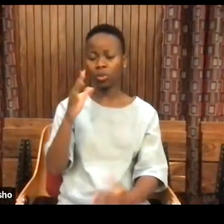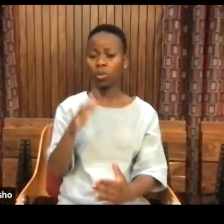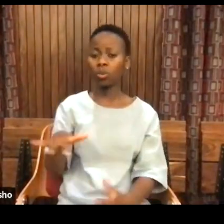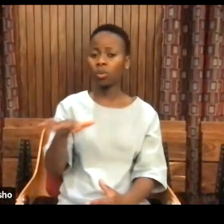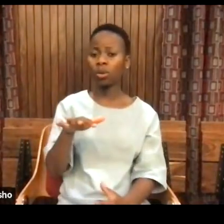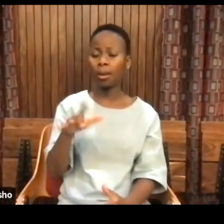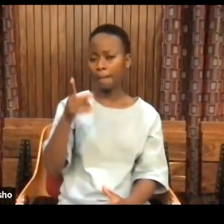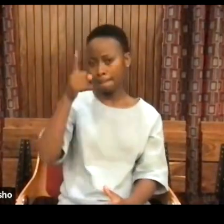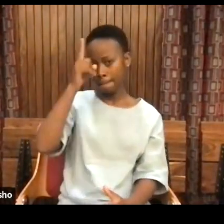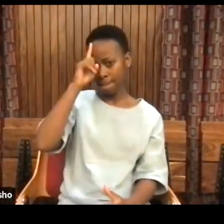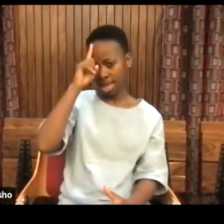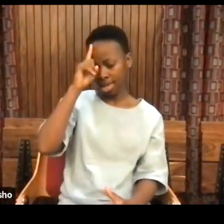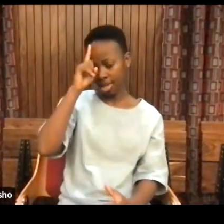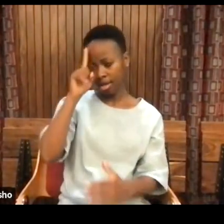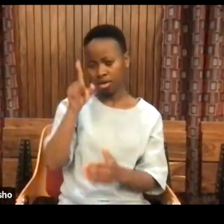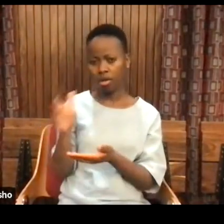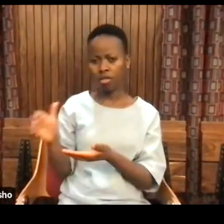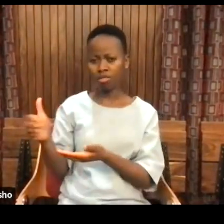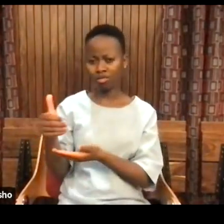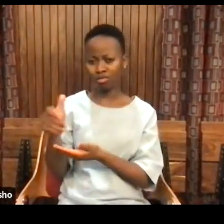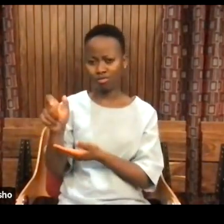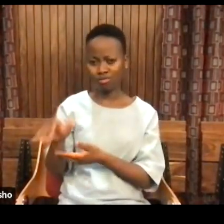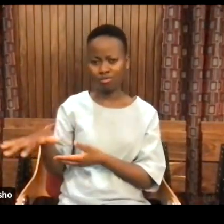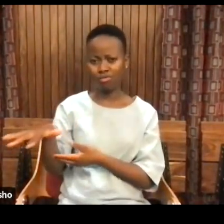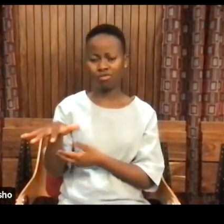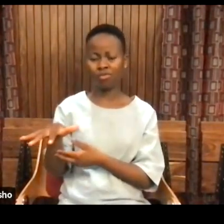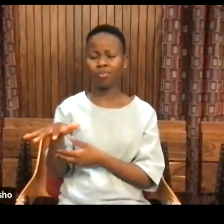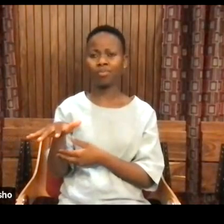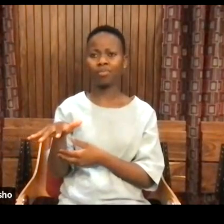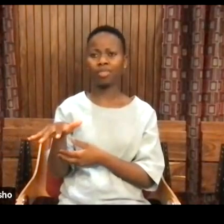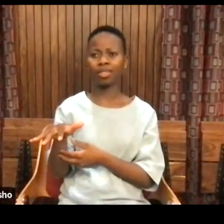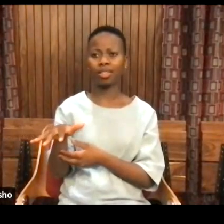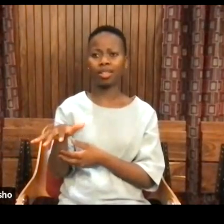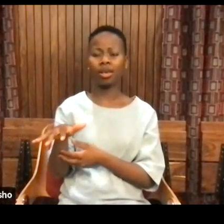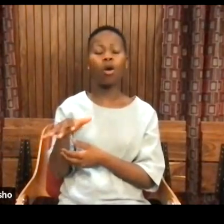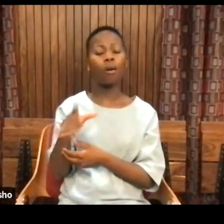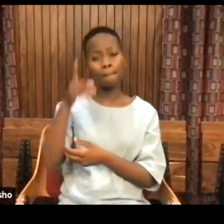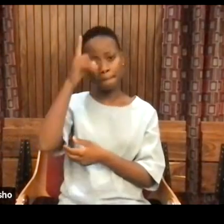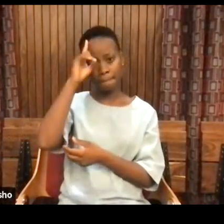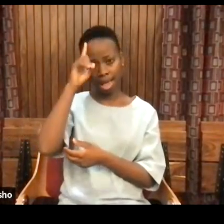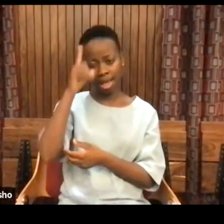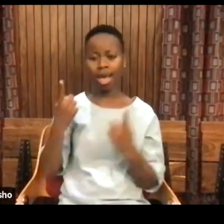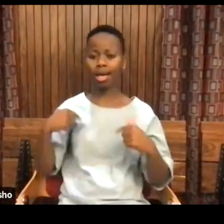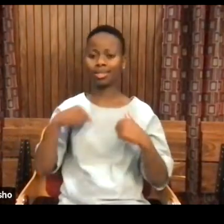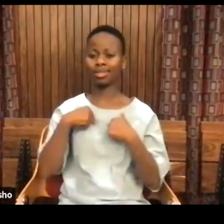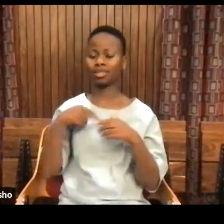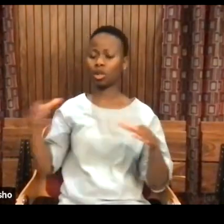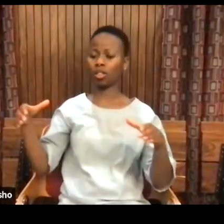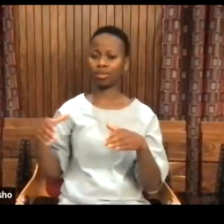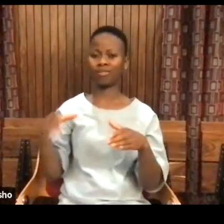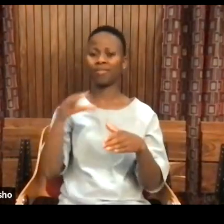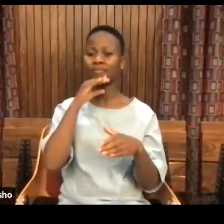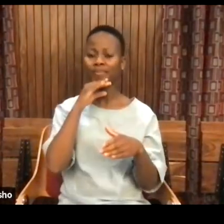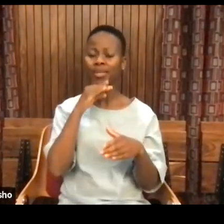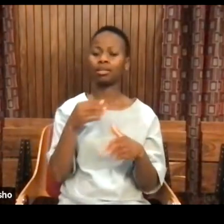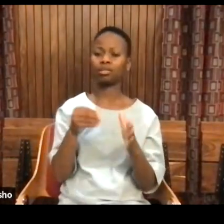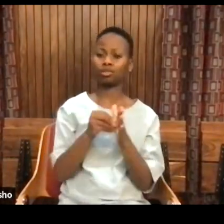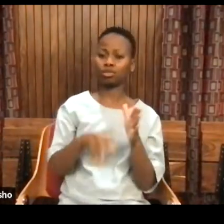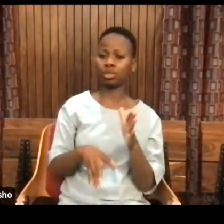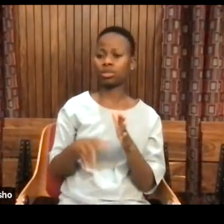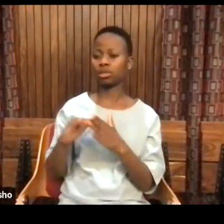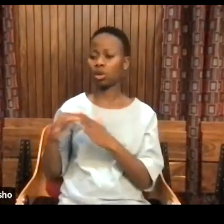Collective, and just briefly, the Black House Collective brings together students, the community,